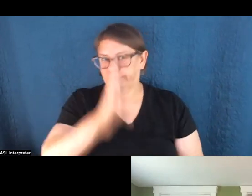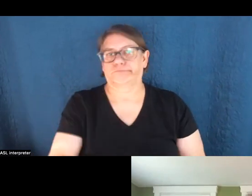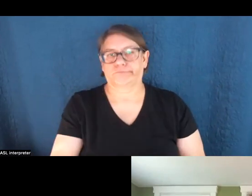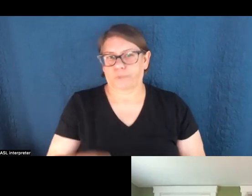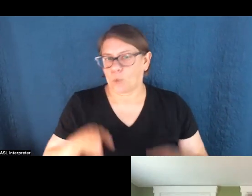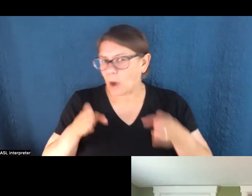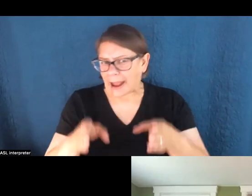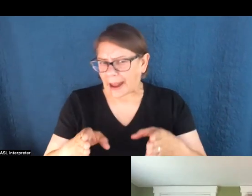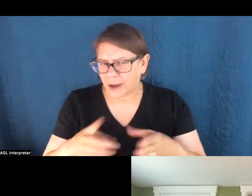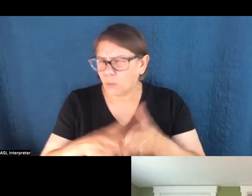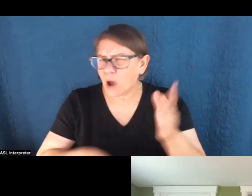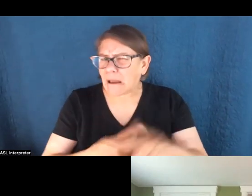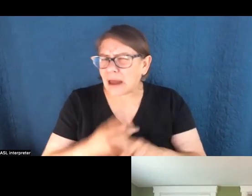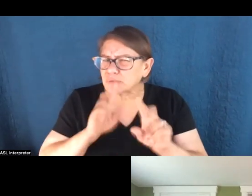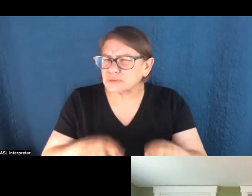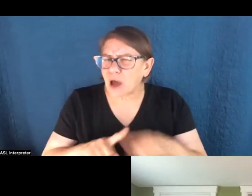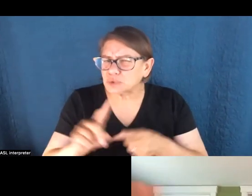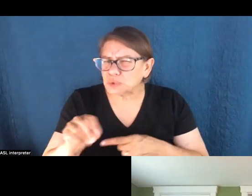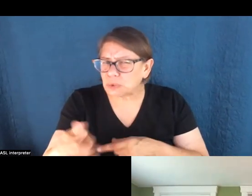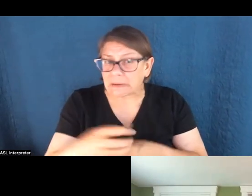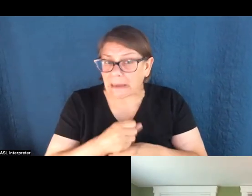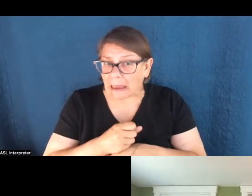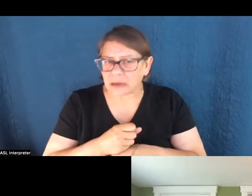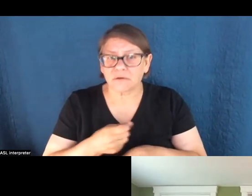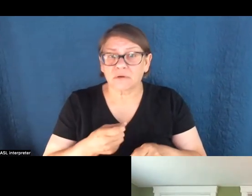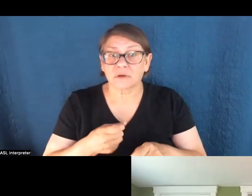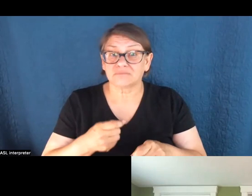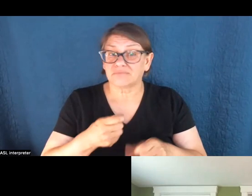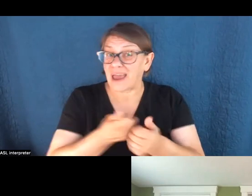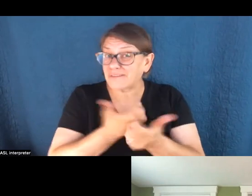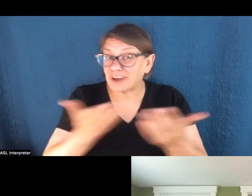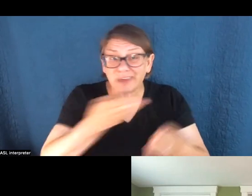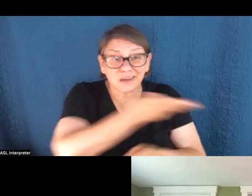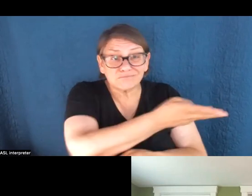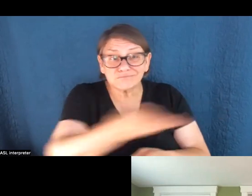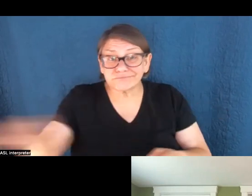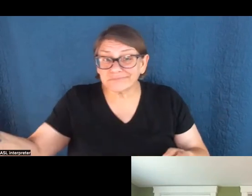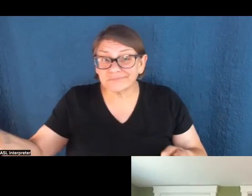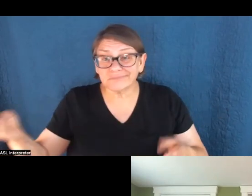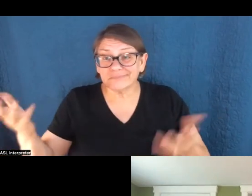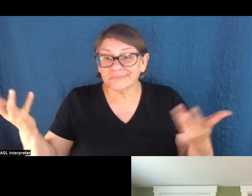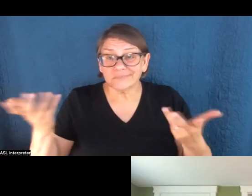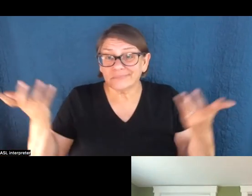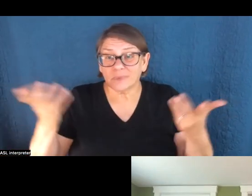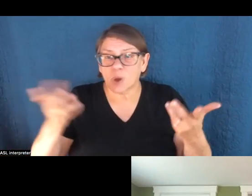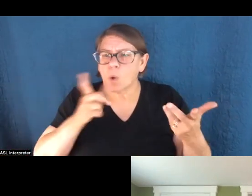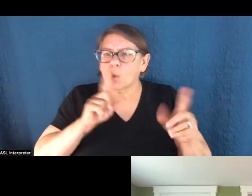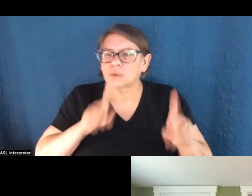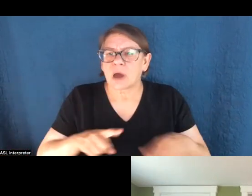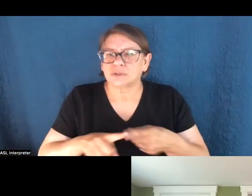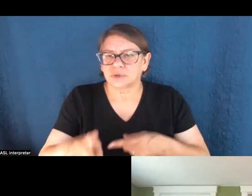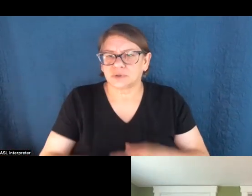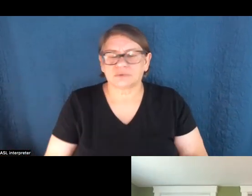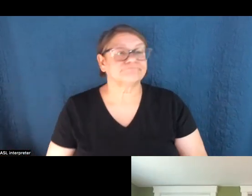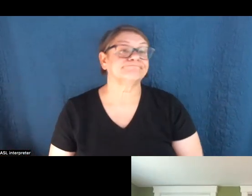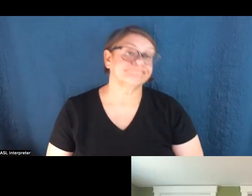what sort of response do you get to those stories just from a kind of across the spectrum of people who are reading them? Uh, that's such a good